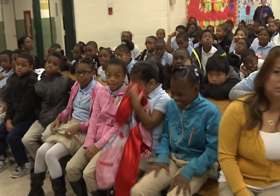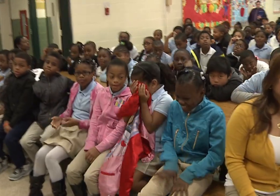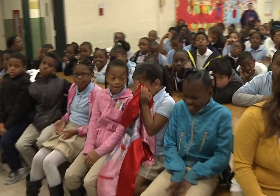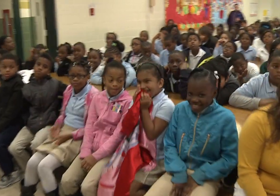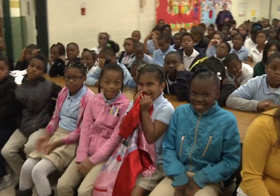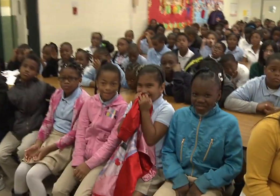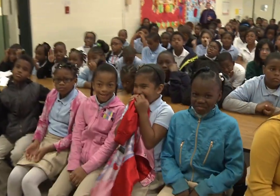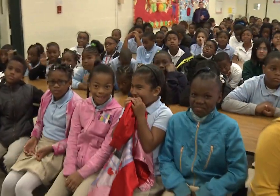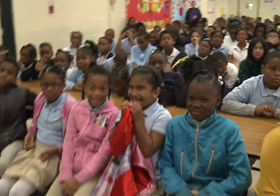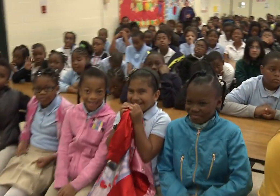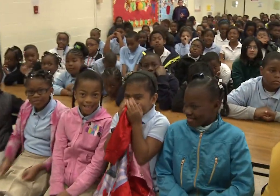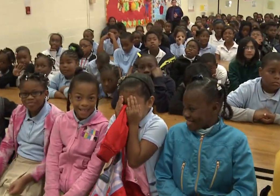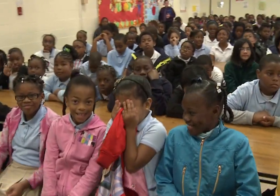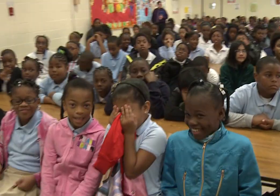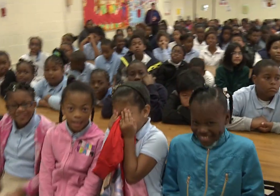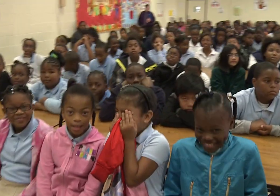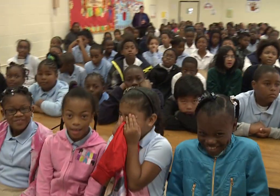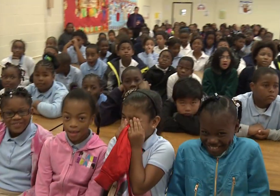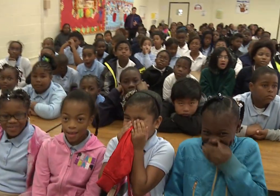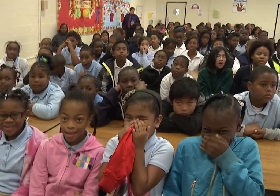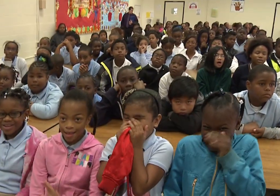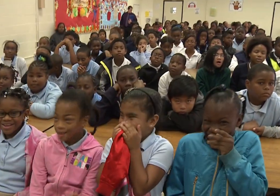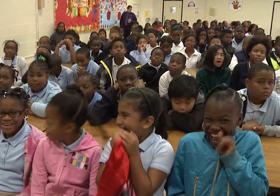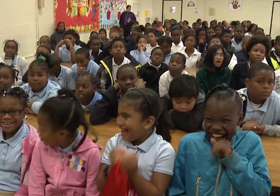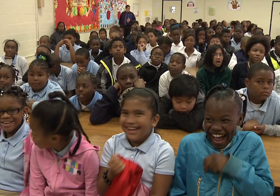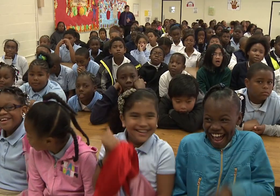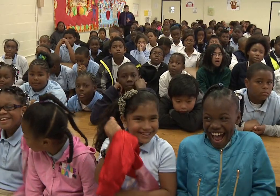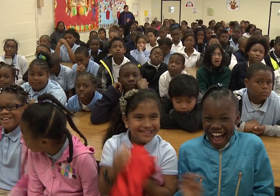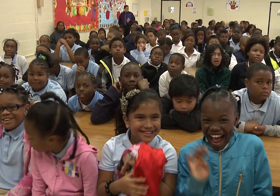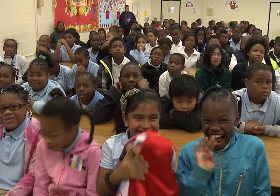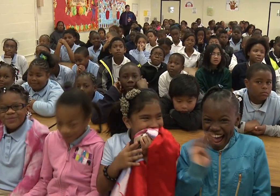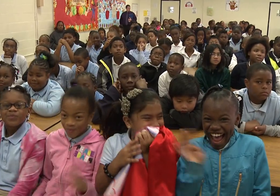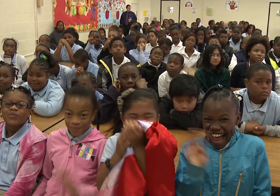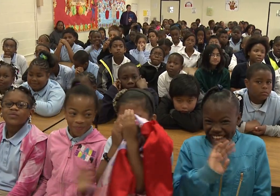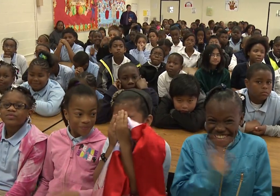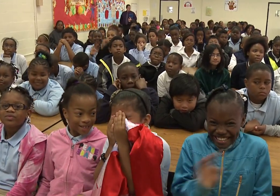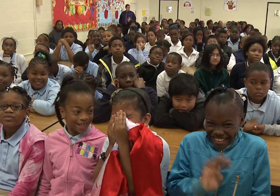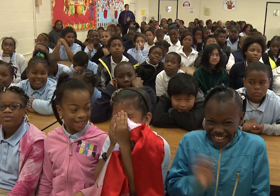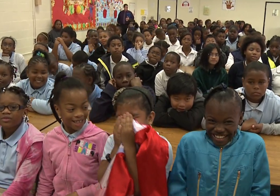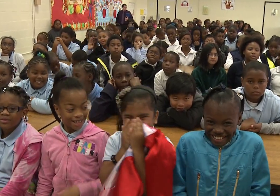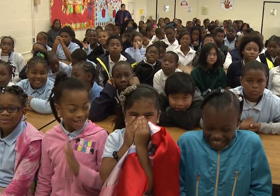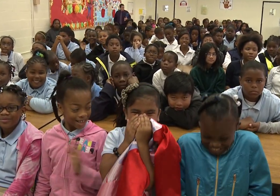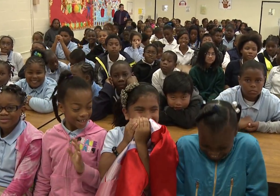Or even like shoving another kid. Which I know nobody in this school would ever do. So,